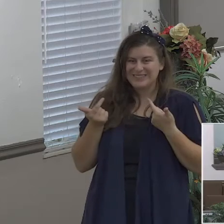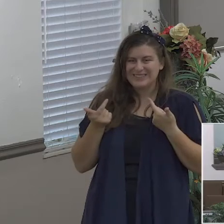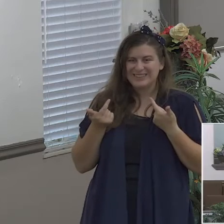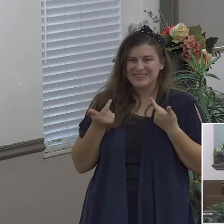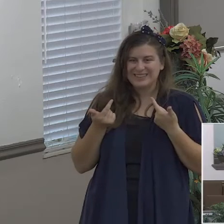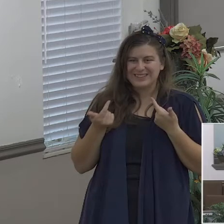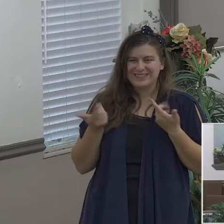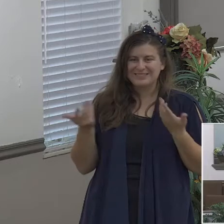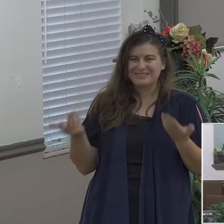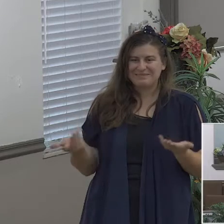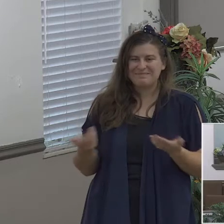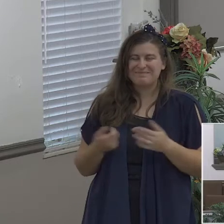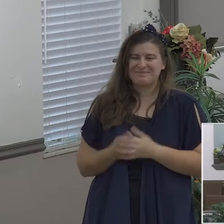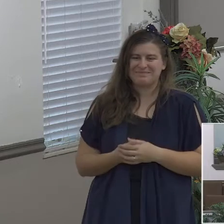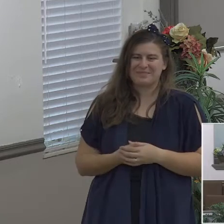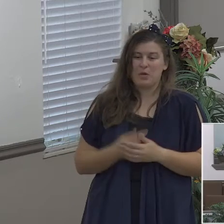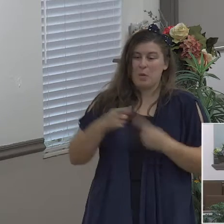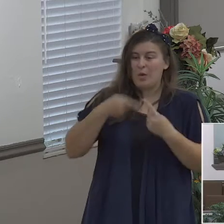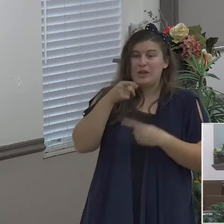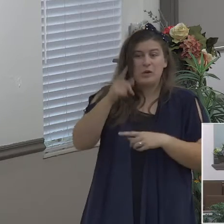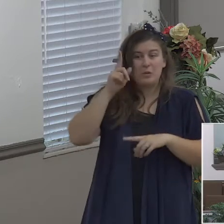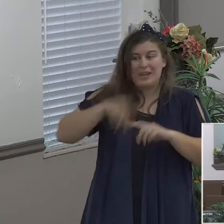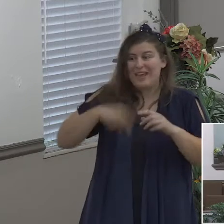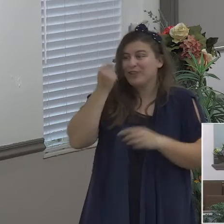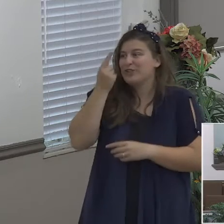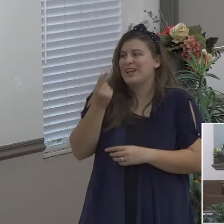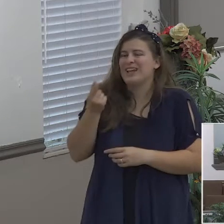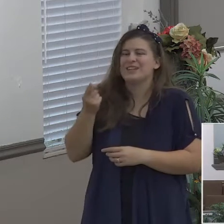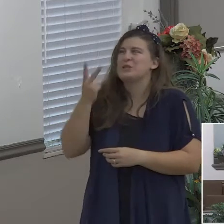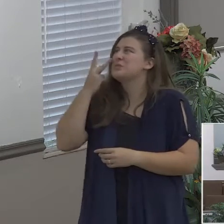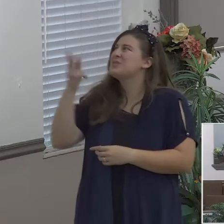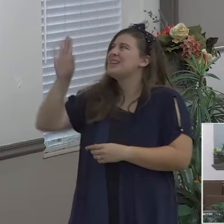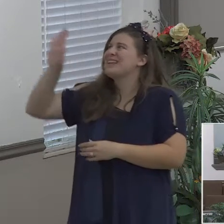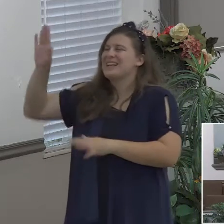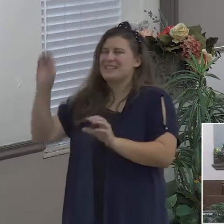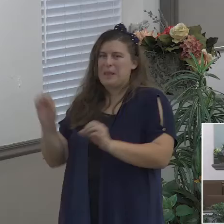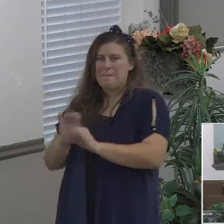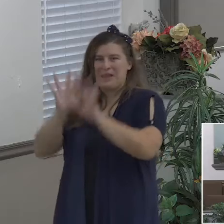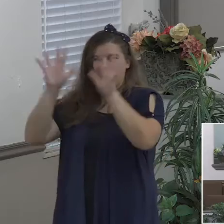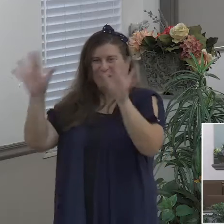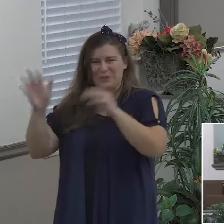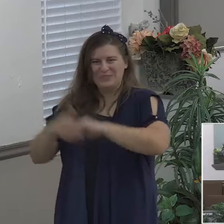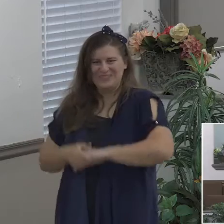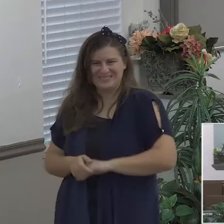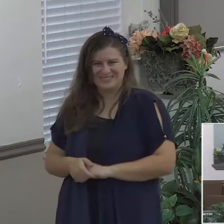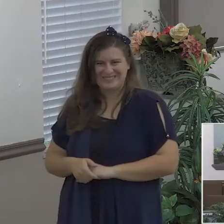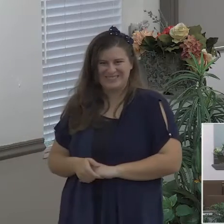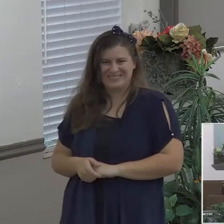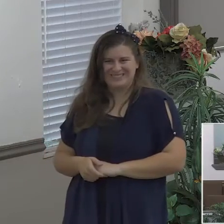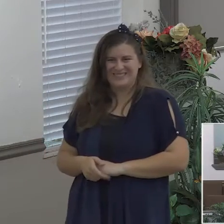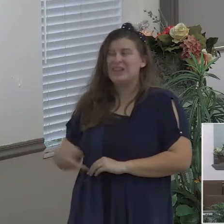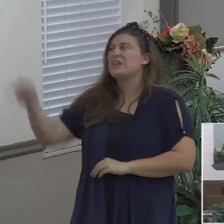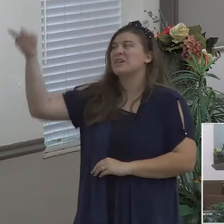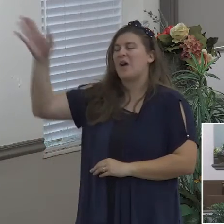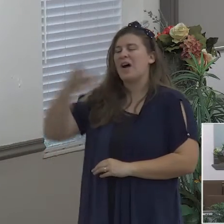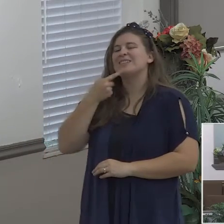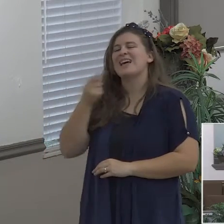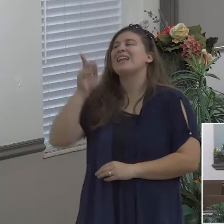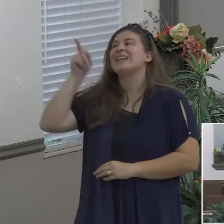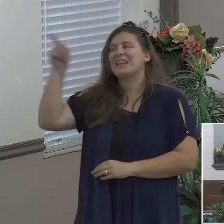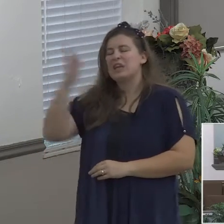God says I will I will keep your hearts and minds how how do I get this peace it through